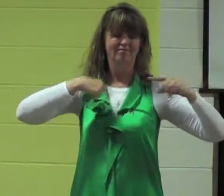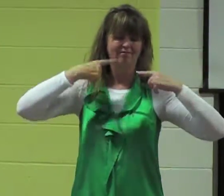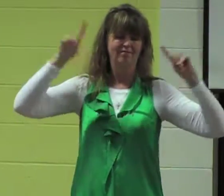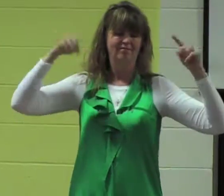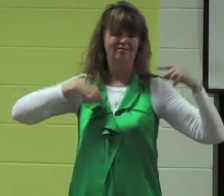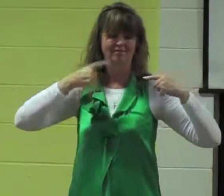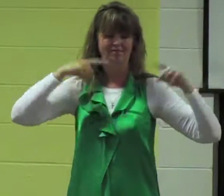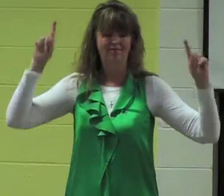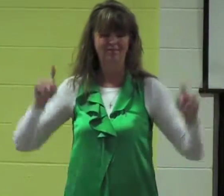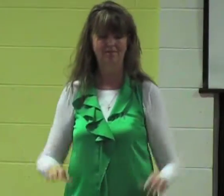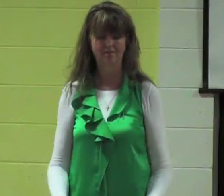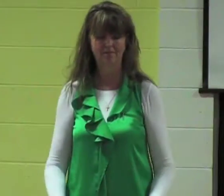before him